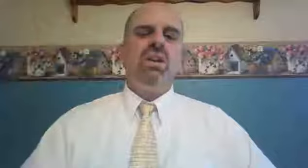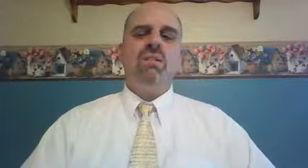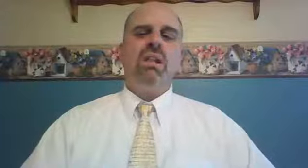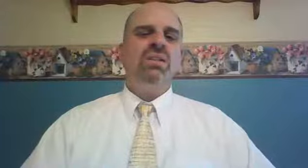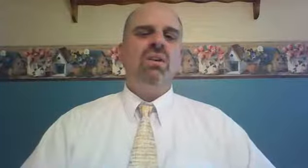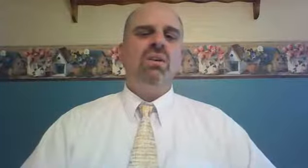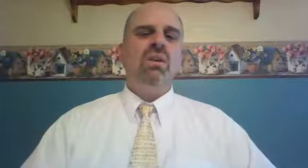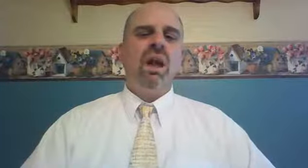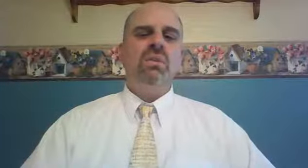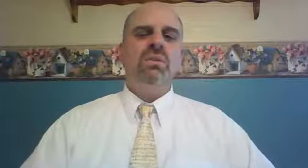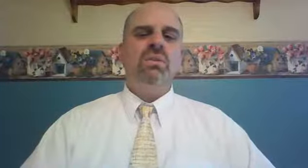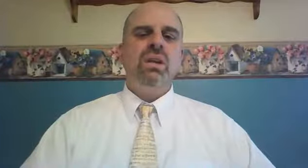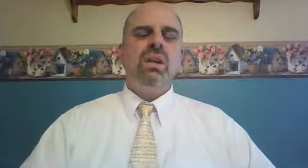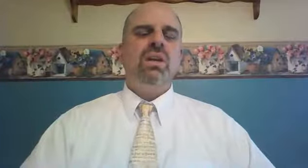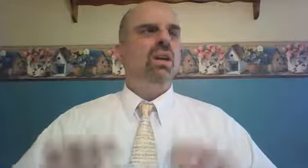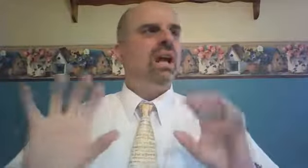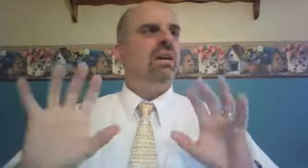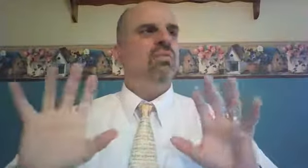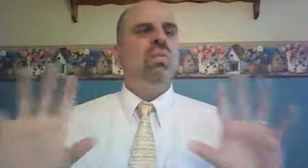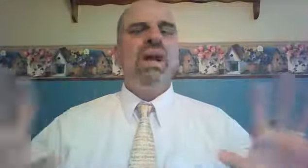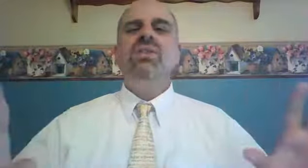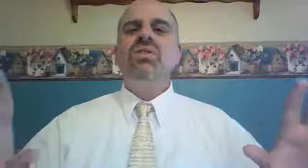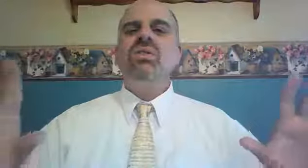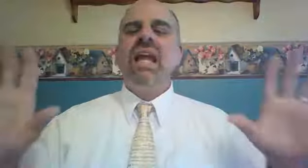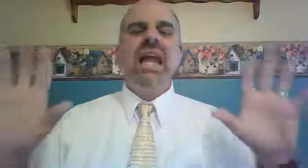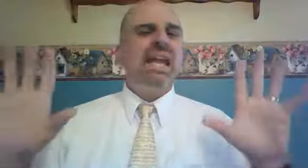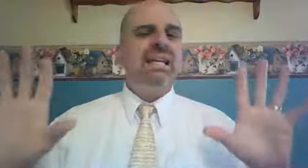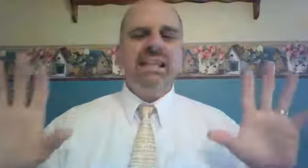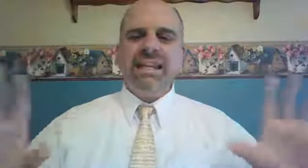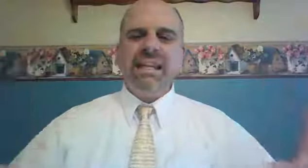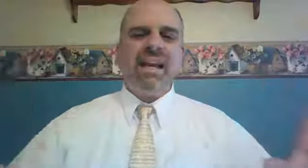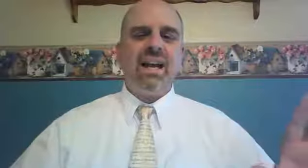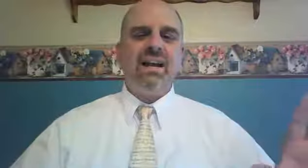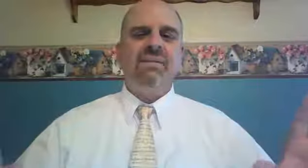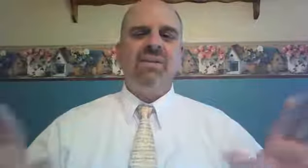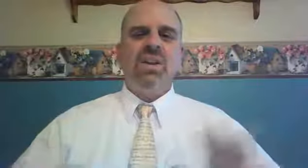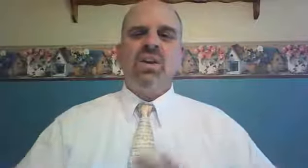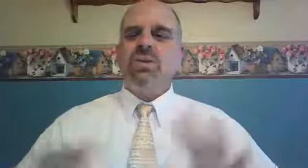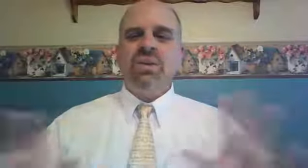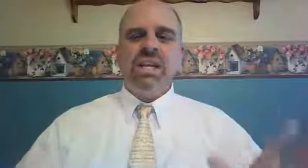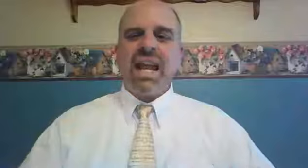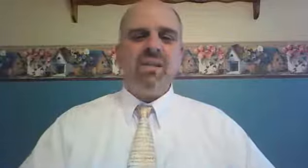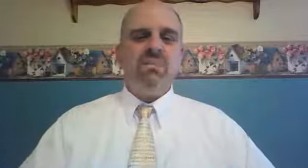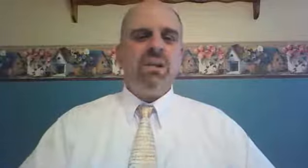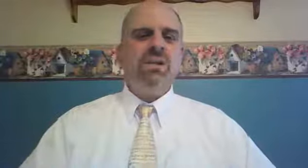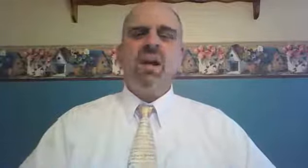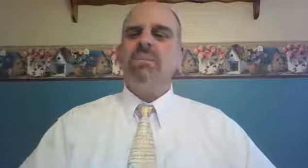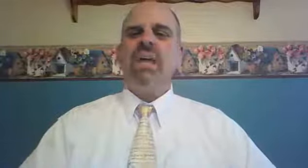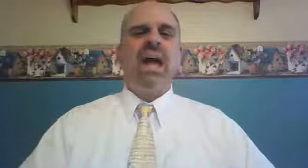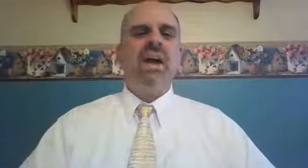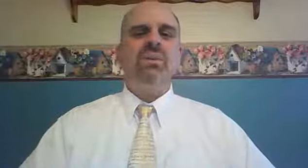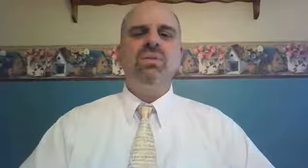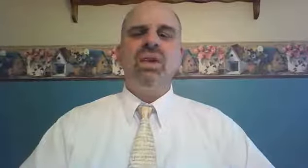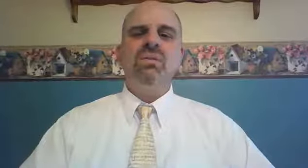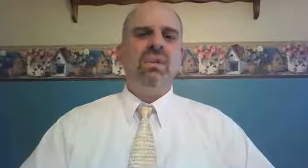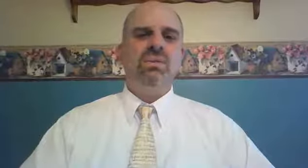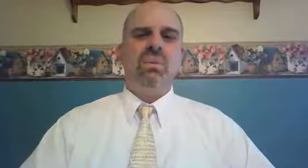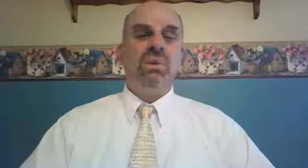is coming into your house. You're like Rachel and Leah, who together built up the house of Israel.